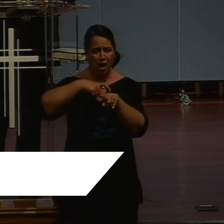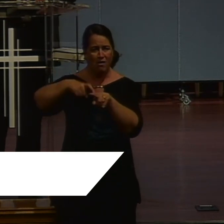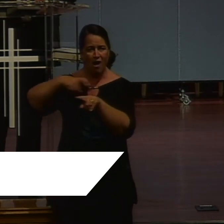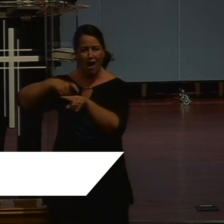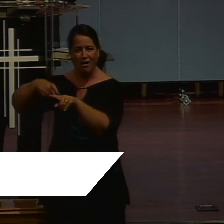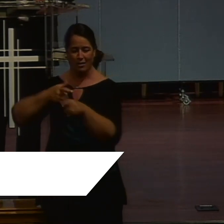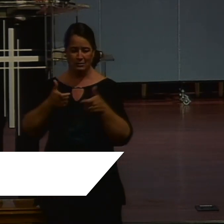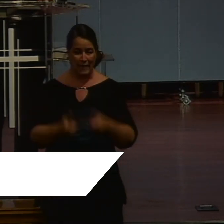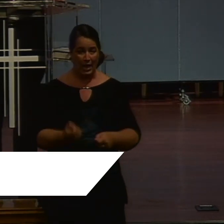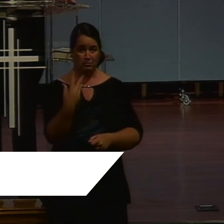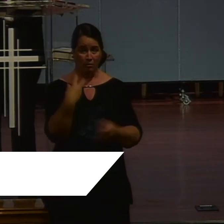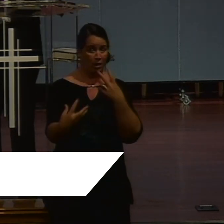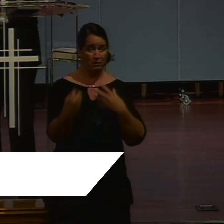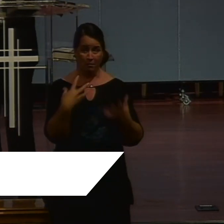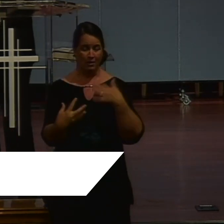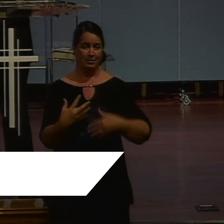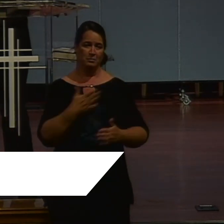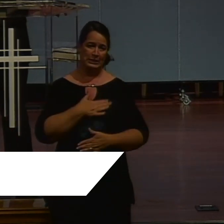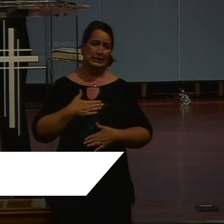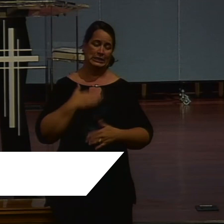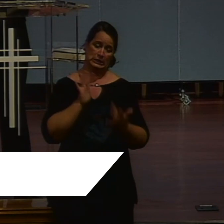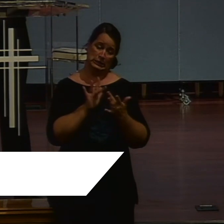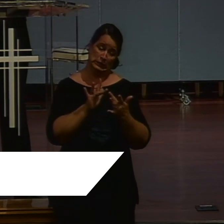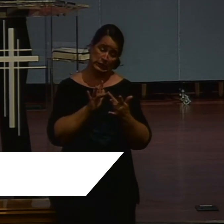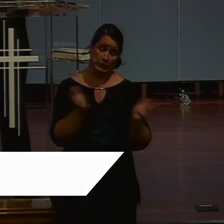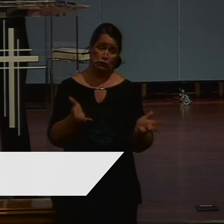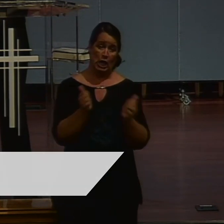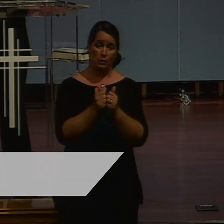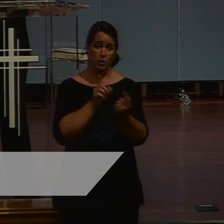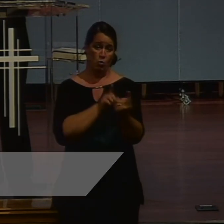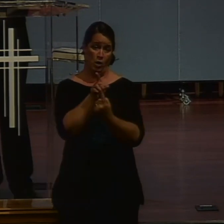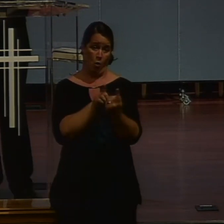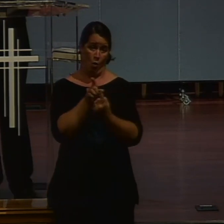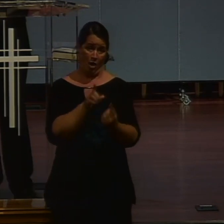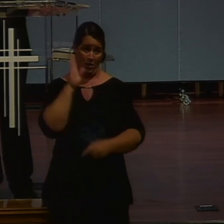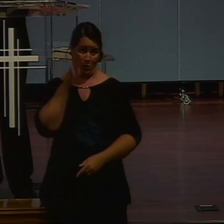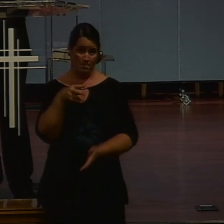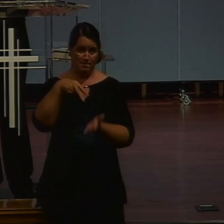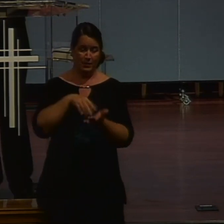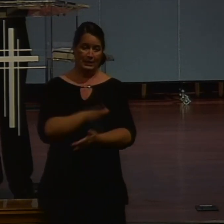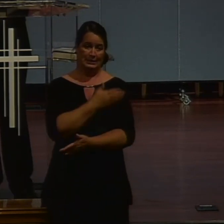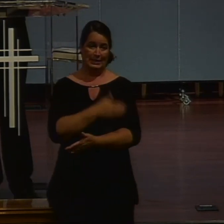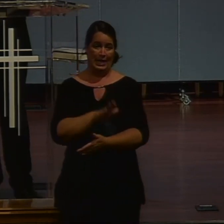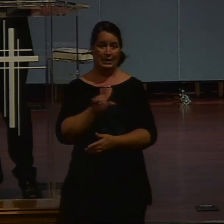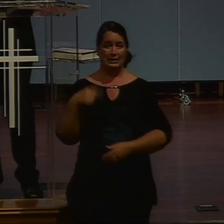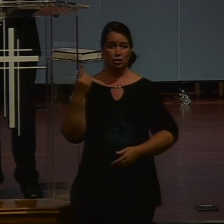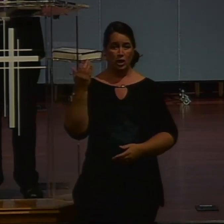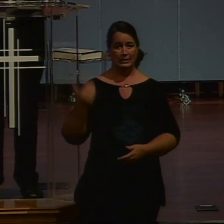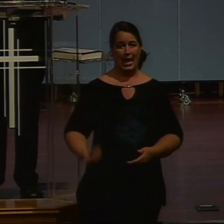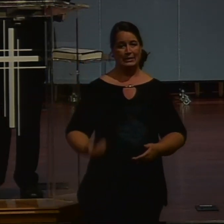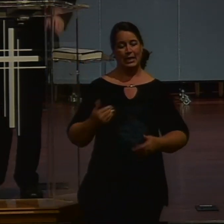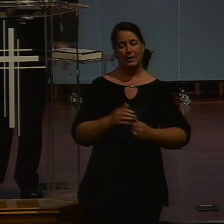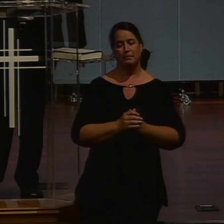Keep those texts. Keep those voicemails coming. And we will chat with you one on one. Let's stand and let's sing together that song.